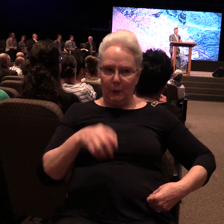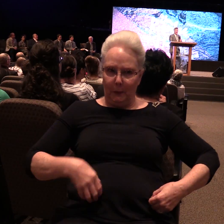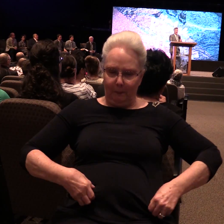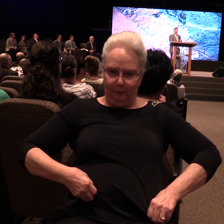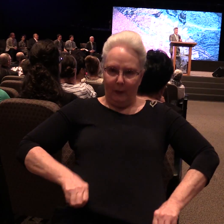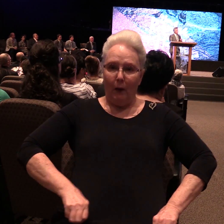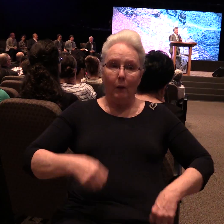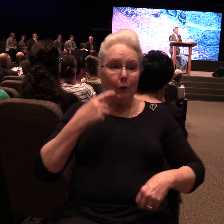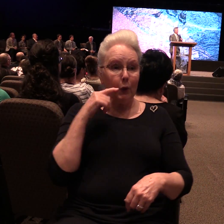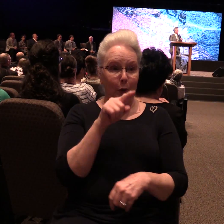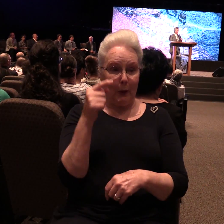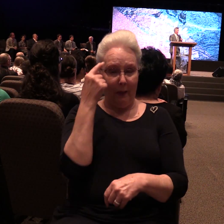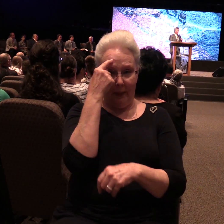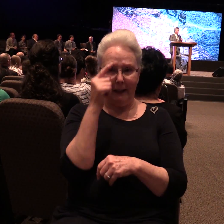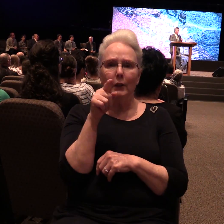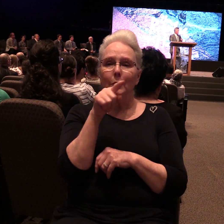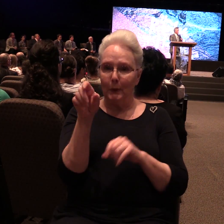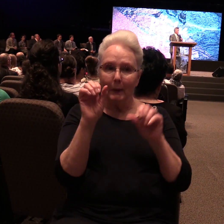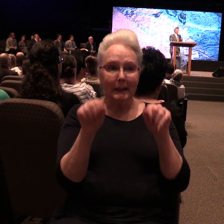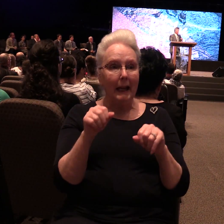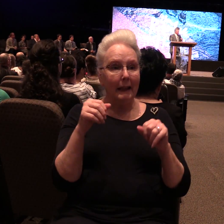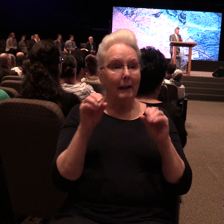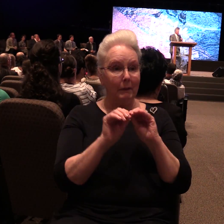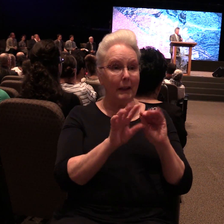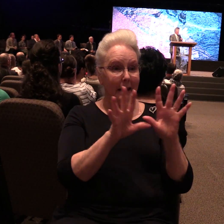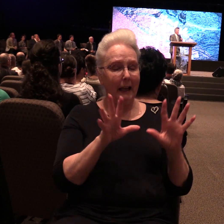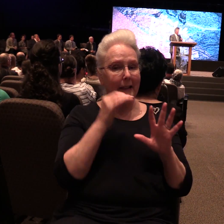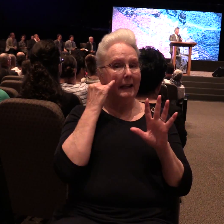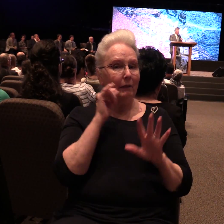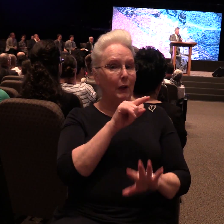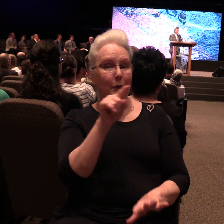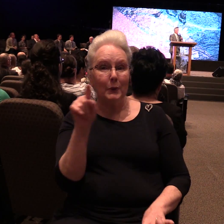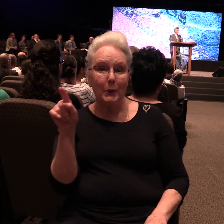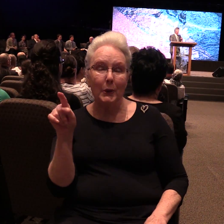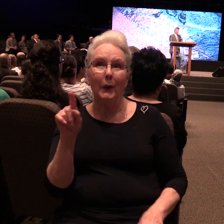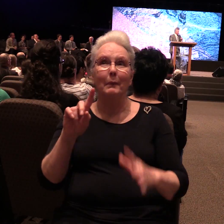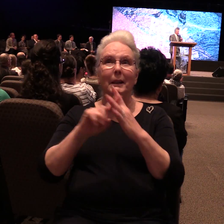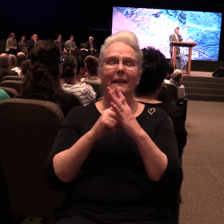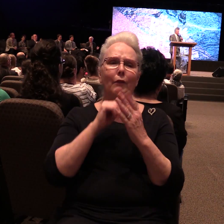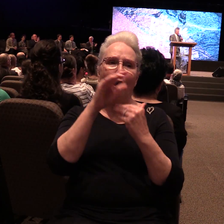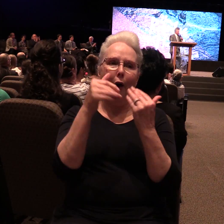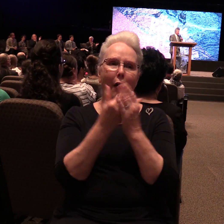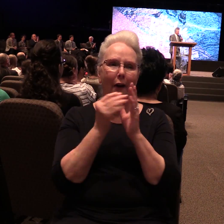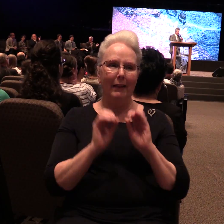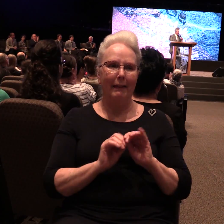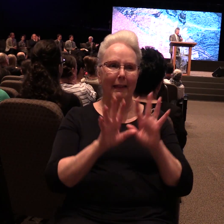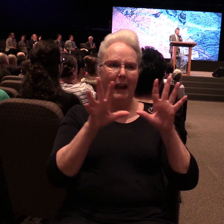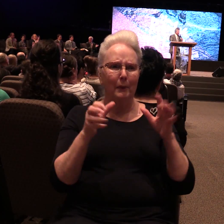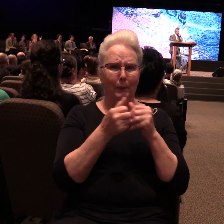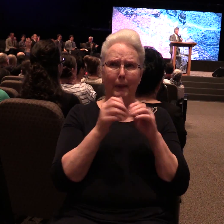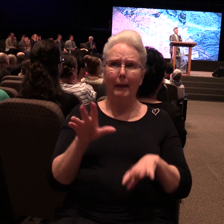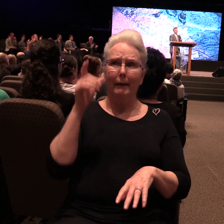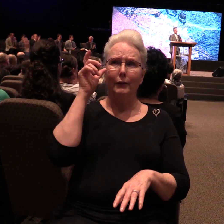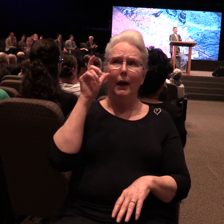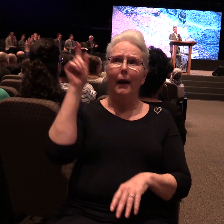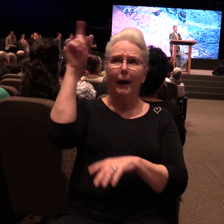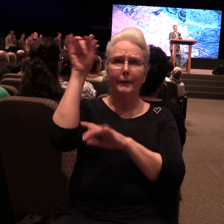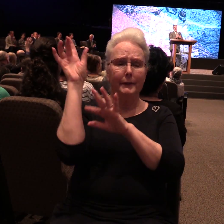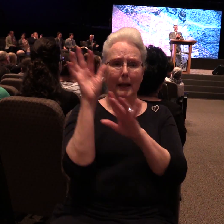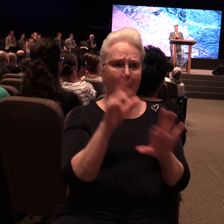Your thought, you can't have light when you are the source of all light without a sign to explain that light.